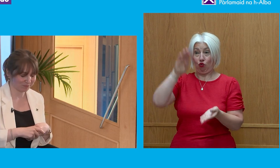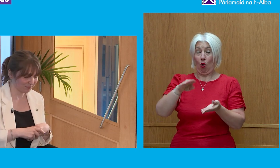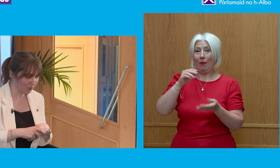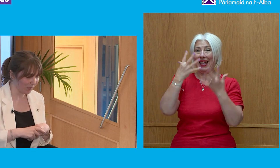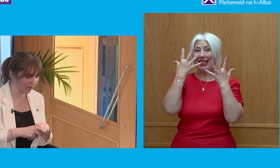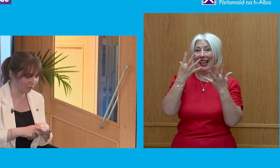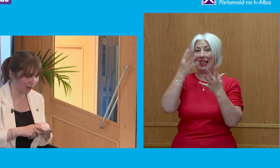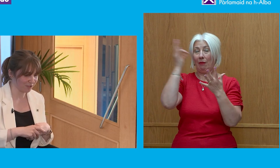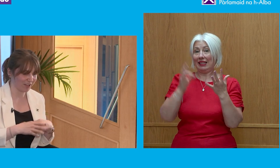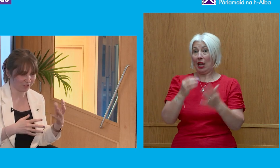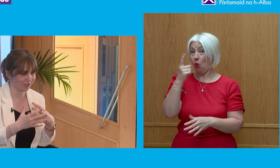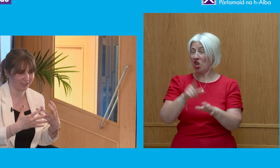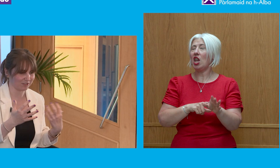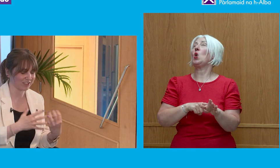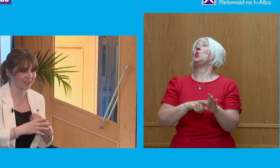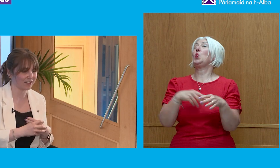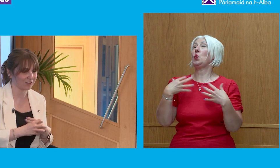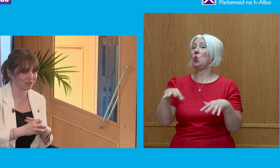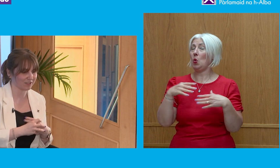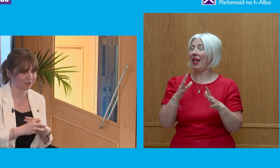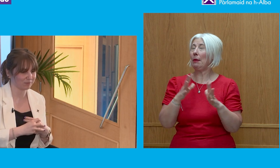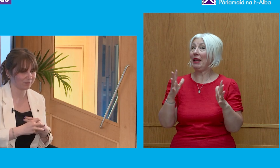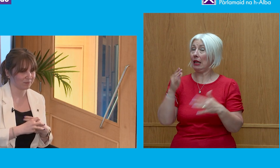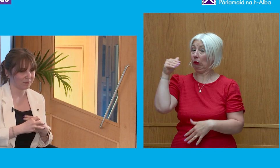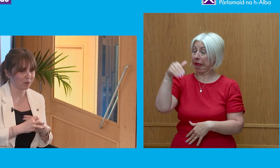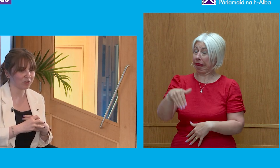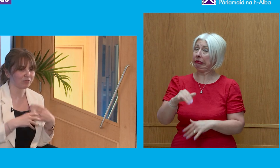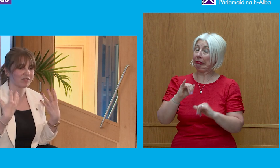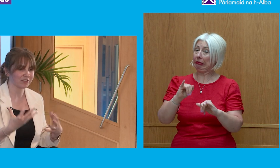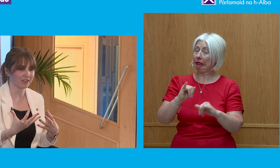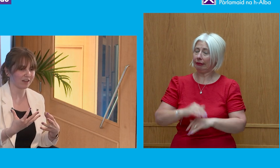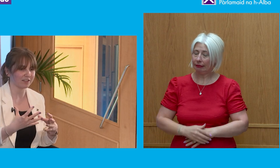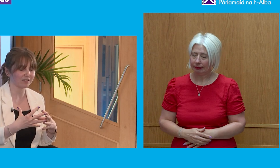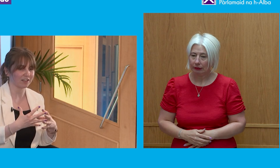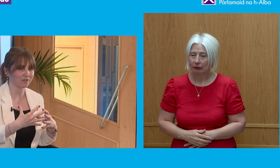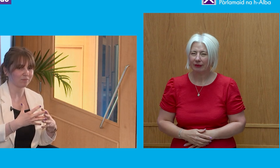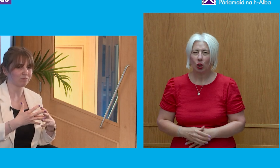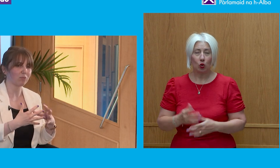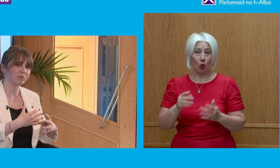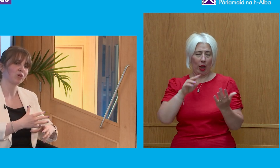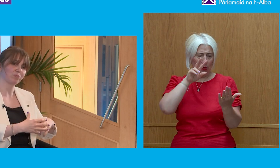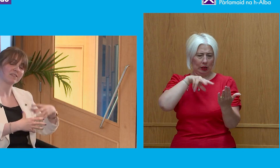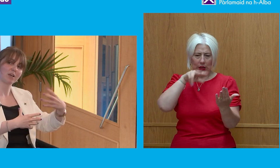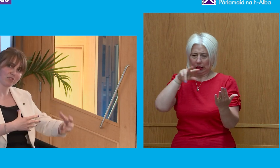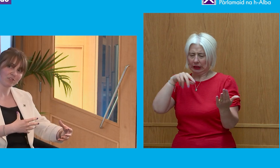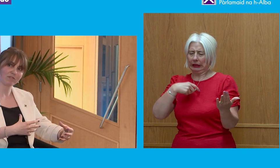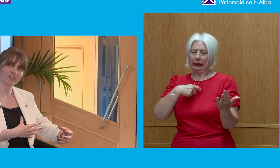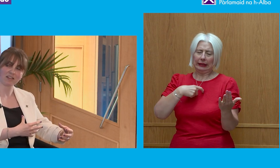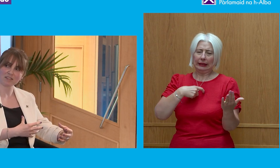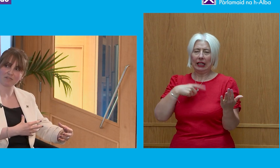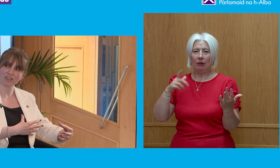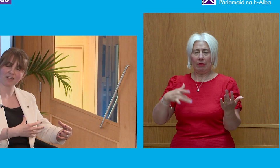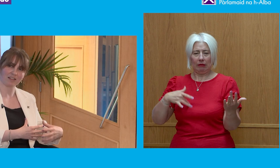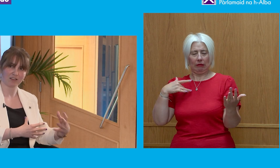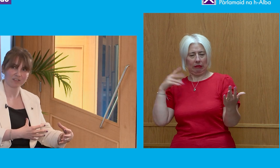decline in those numbers. So, when we look at that, and that's probably more a perception of